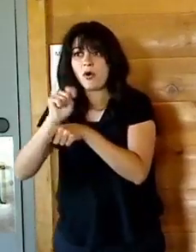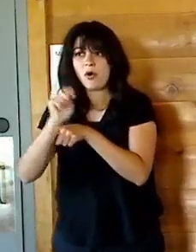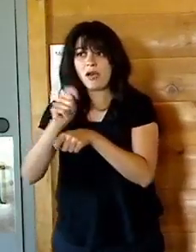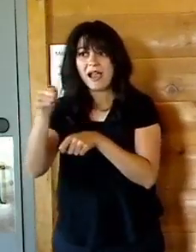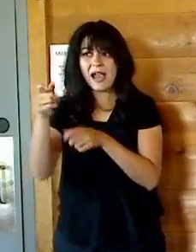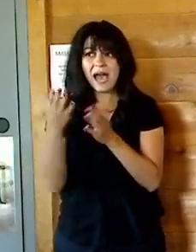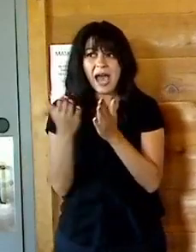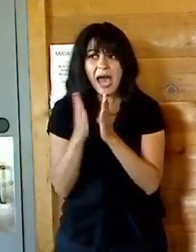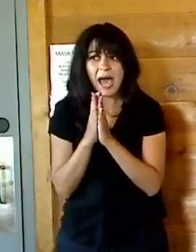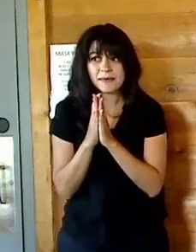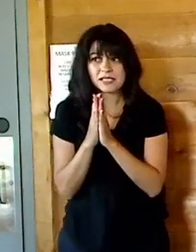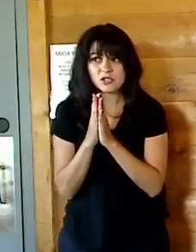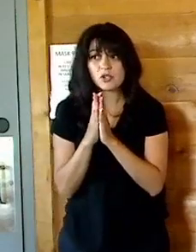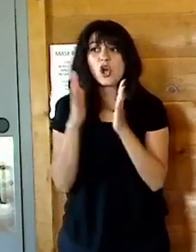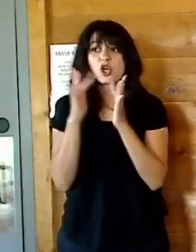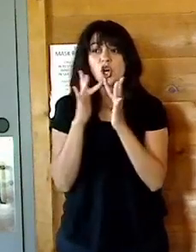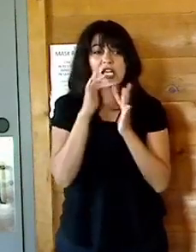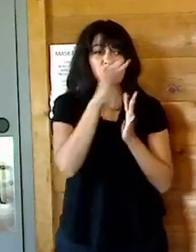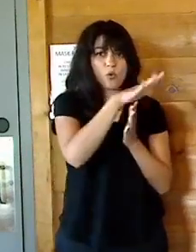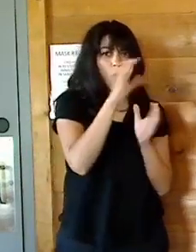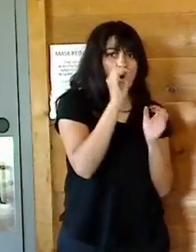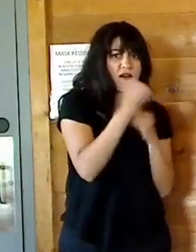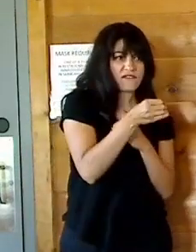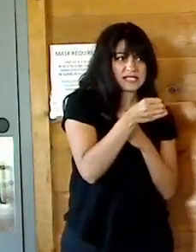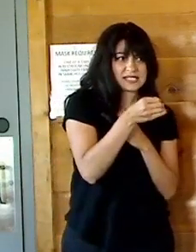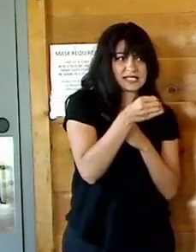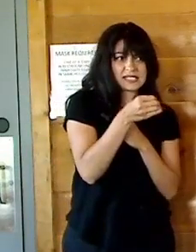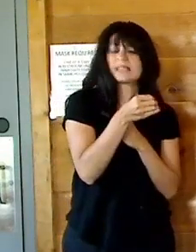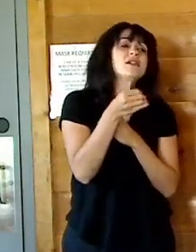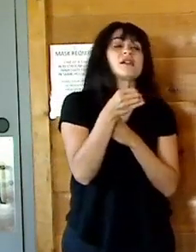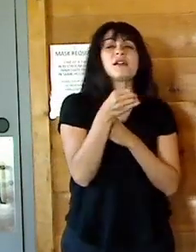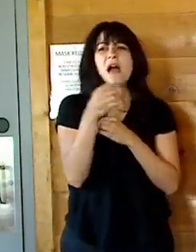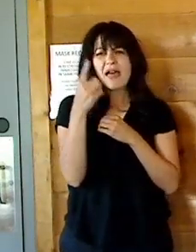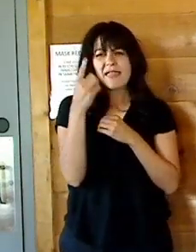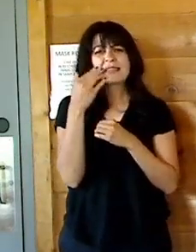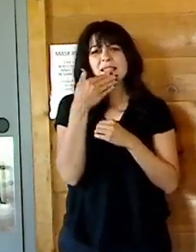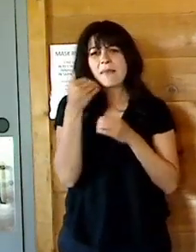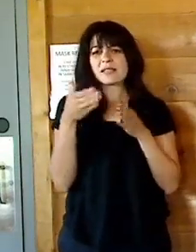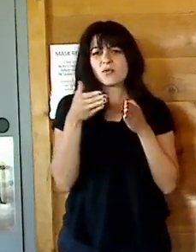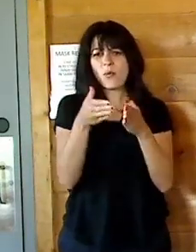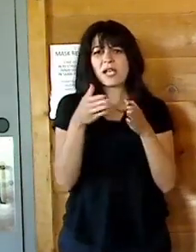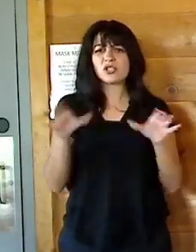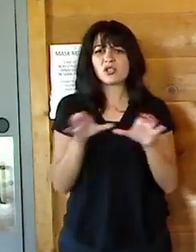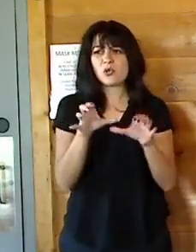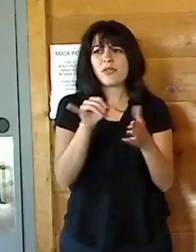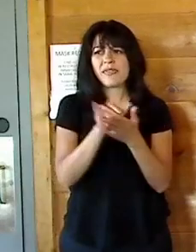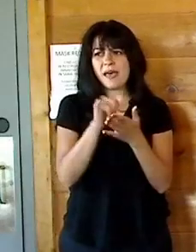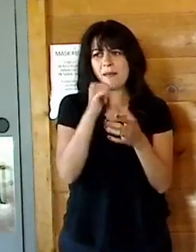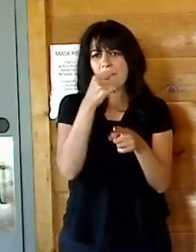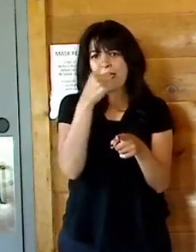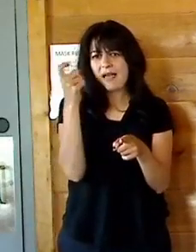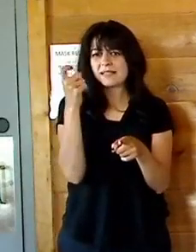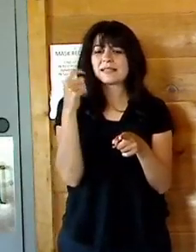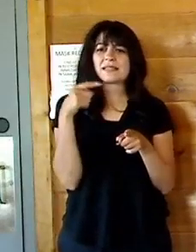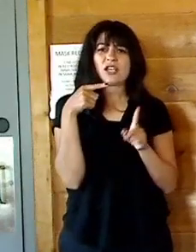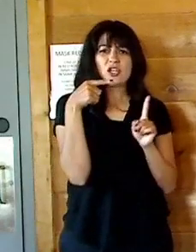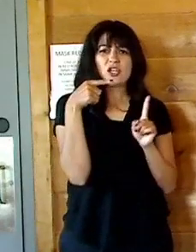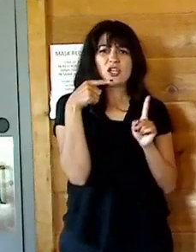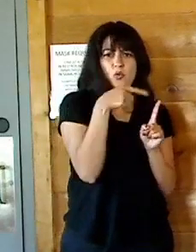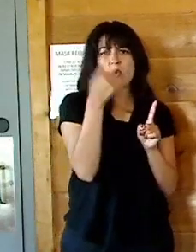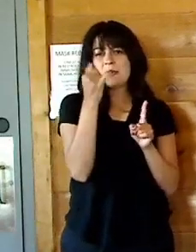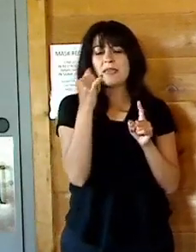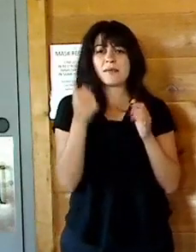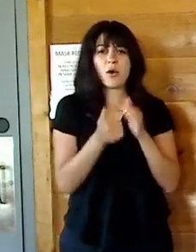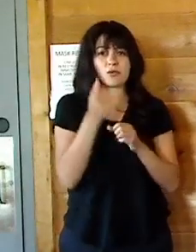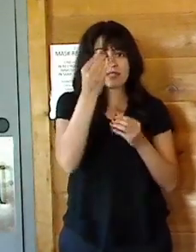going to ask her to contact your office. Okay fine. We'll make sure to push that out. most efficient way to do it because you will be the most up-to-date